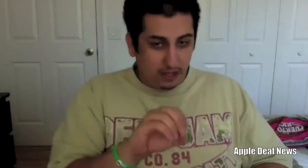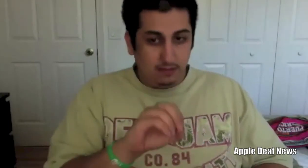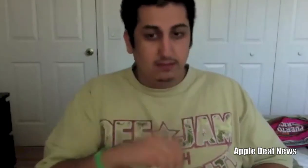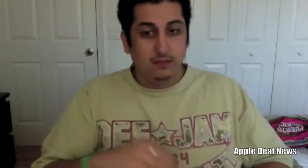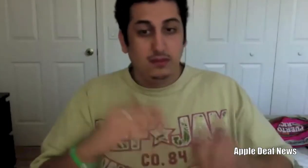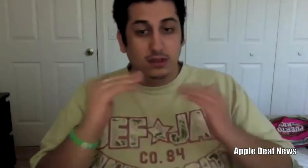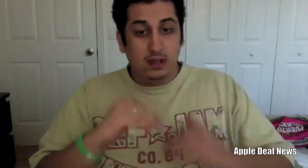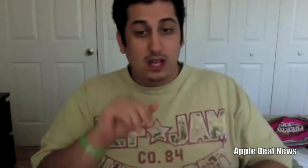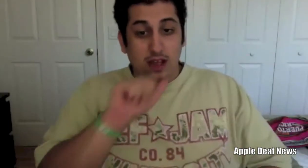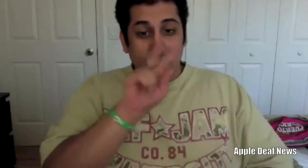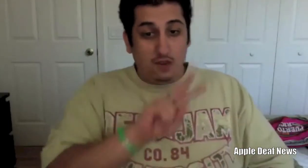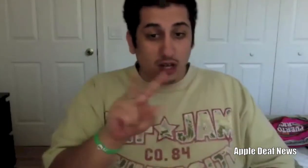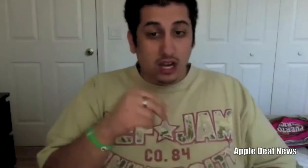.00,